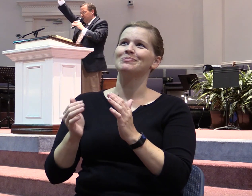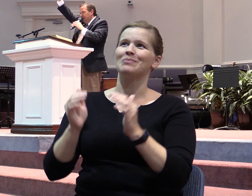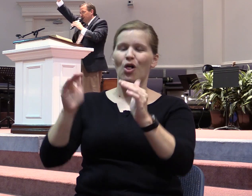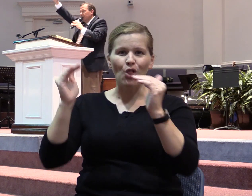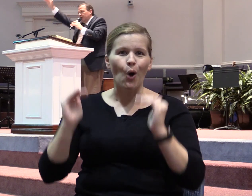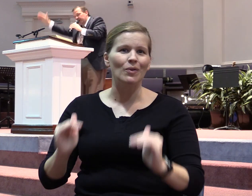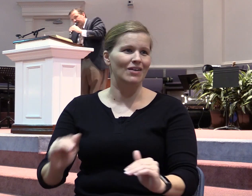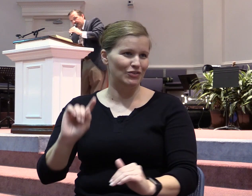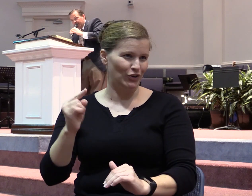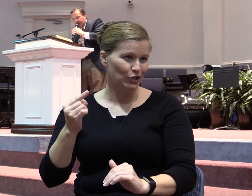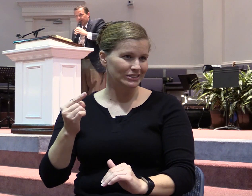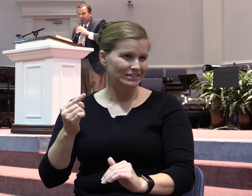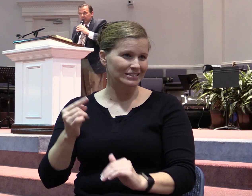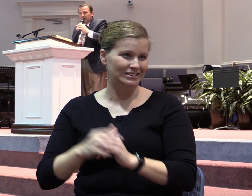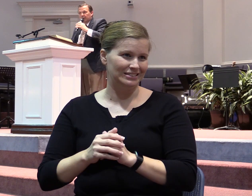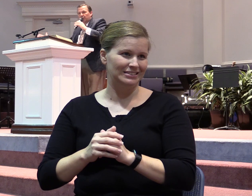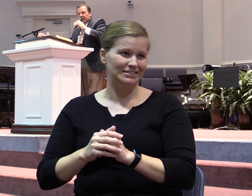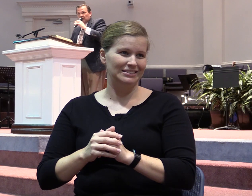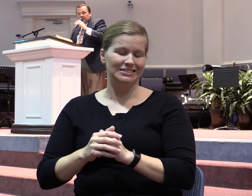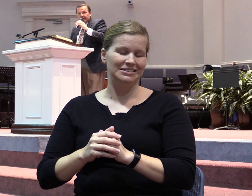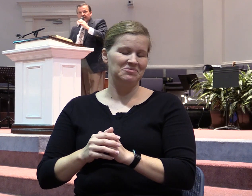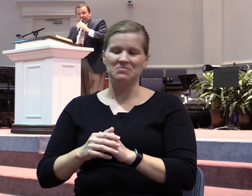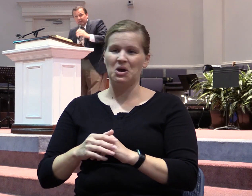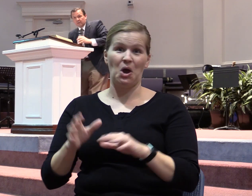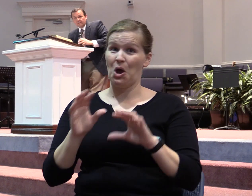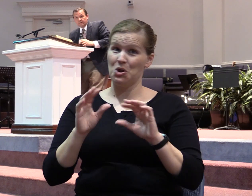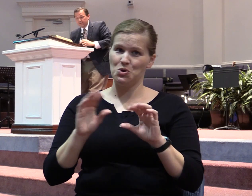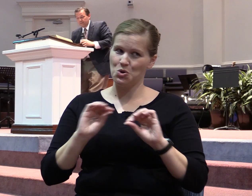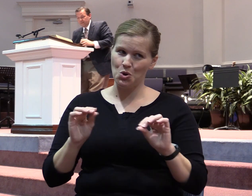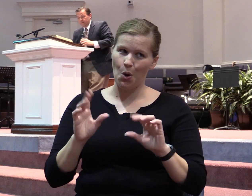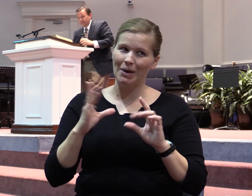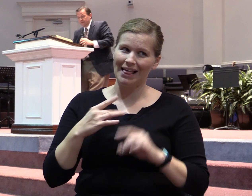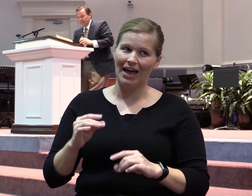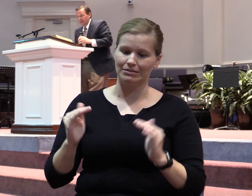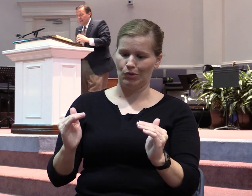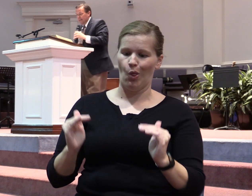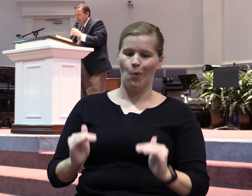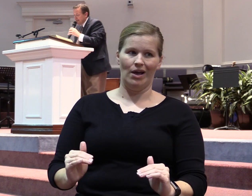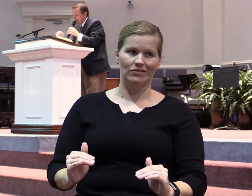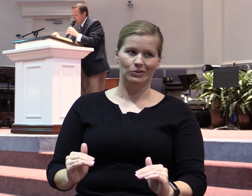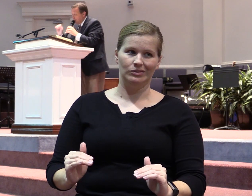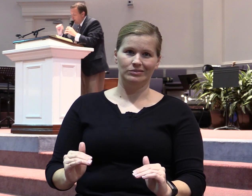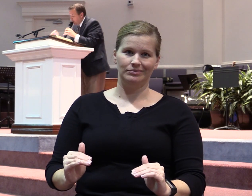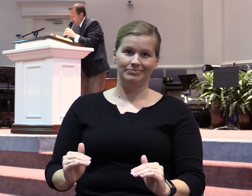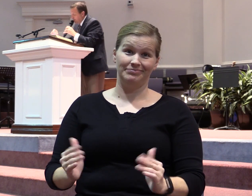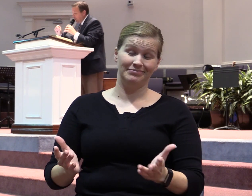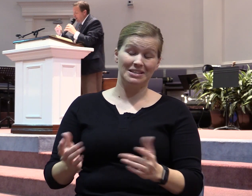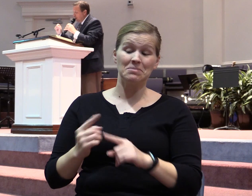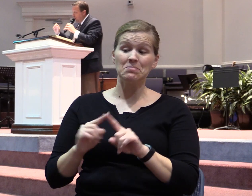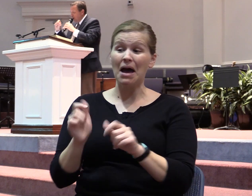up here. You better get down here. But nobody wants to be down here. And anytime there are people who are